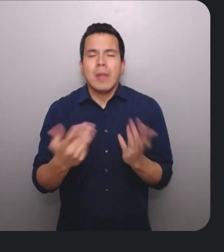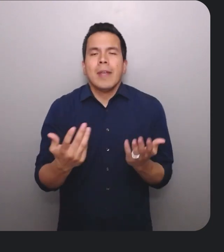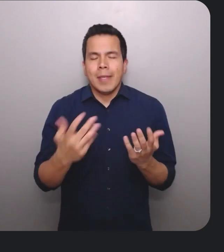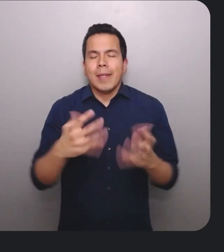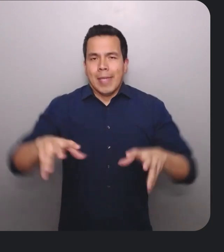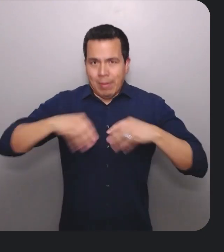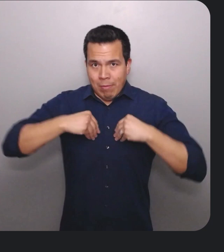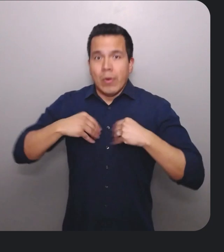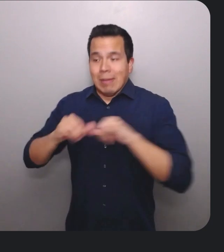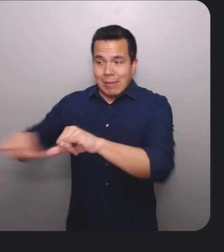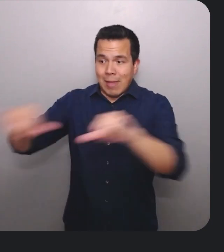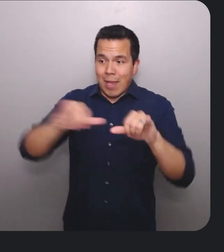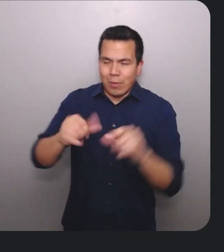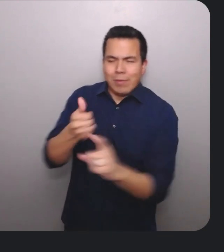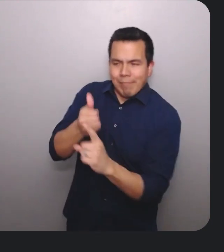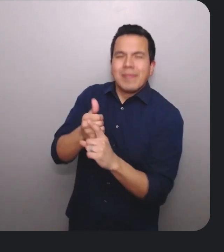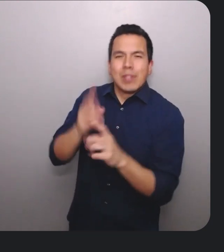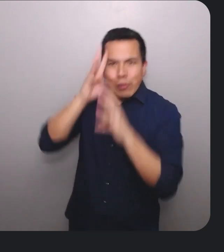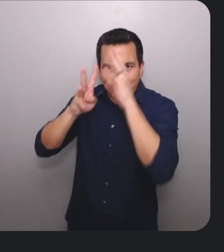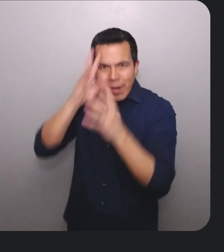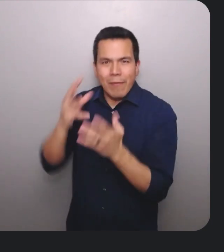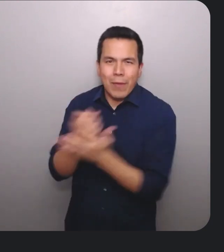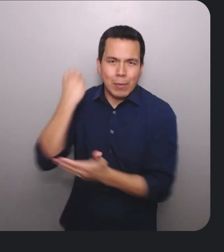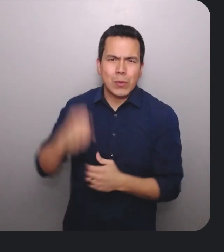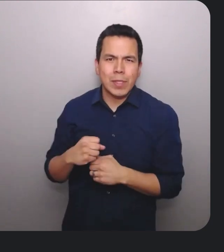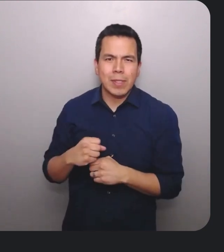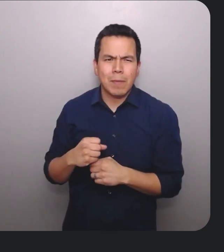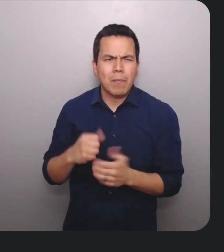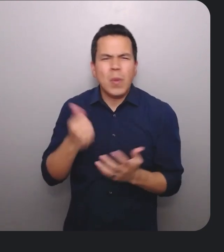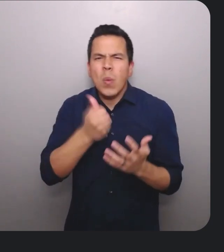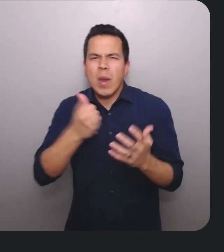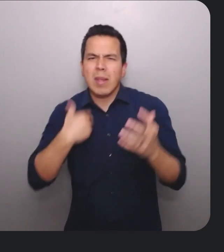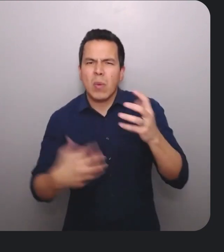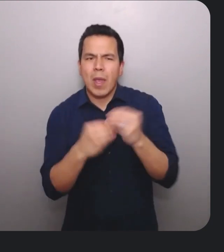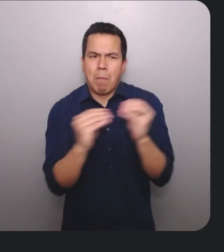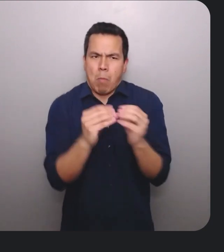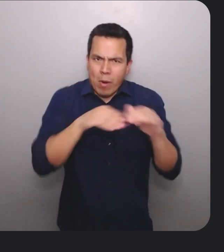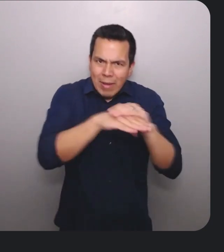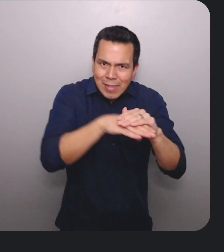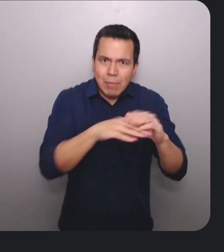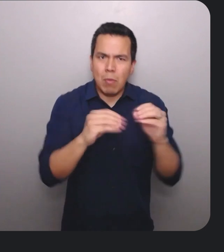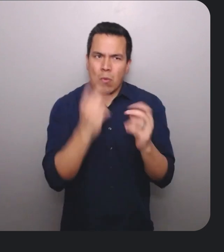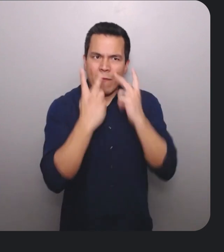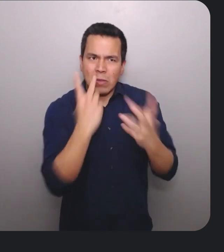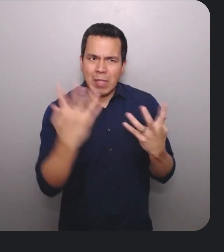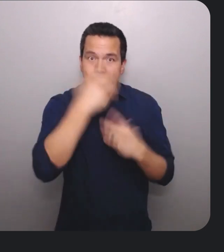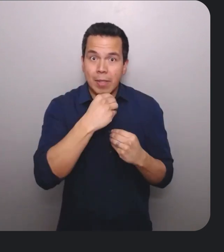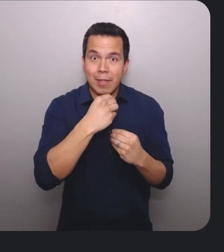creative opportunities. What else can we do to make this more accessible and more visually appealing? This now has become